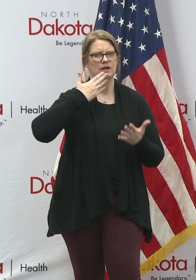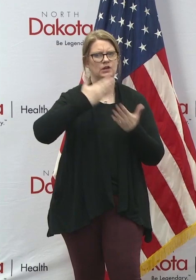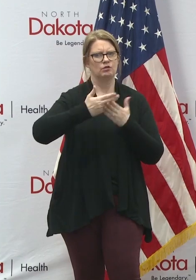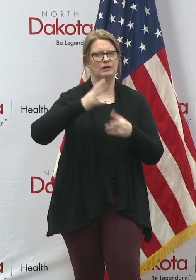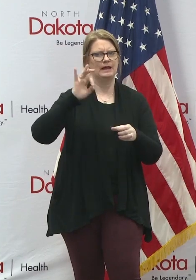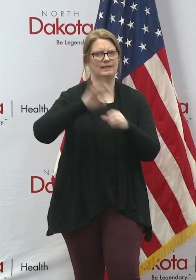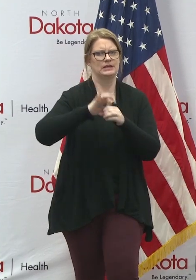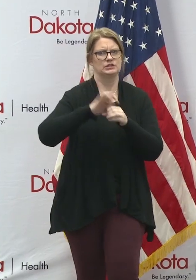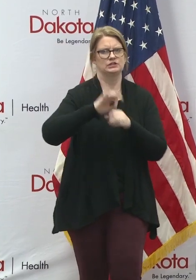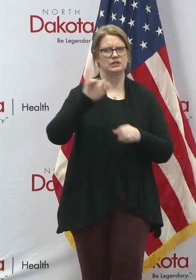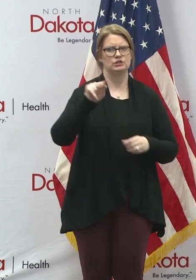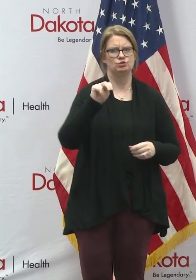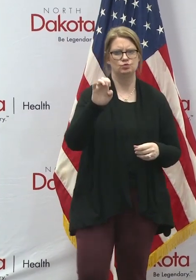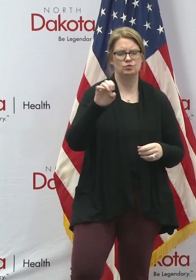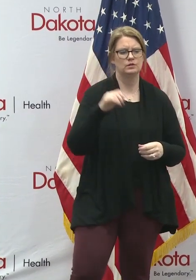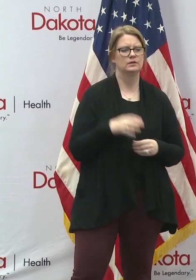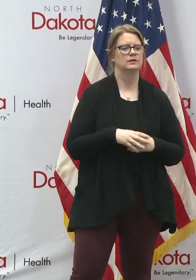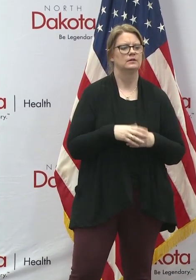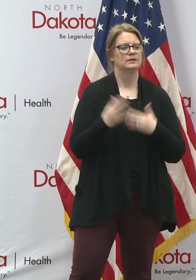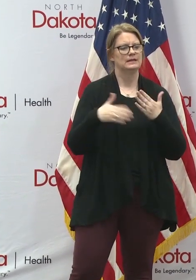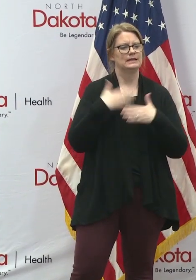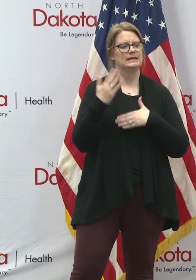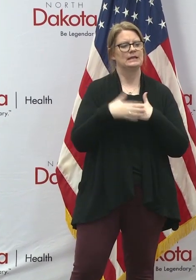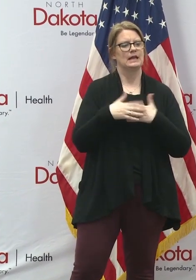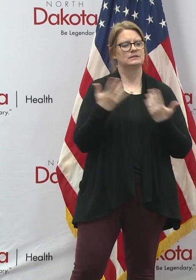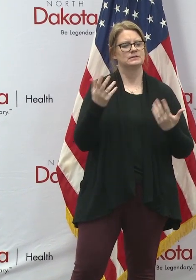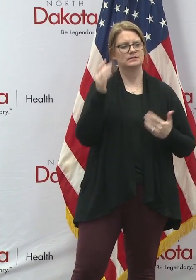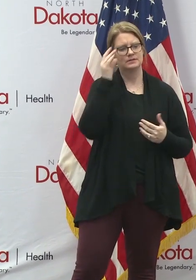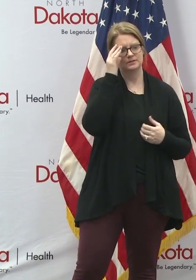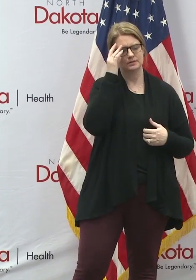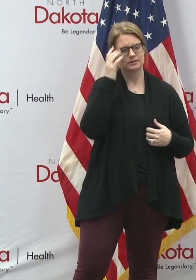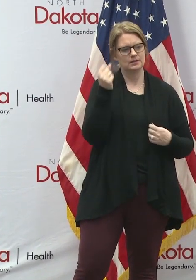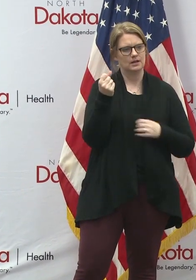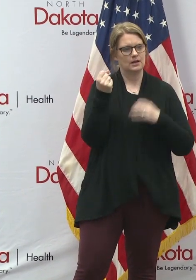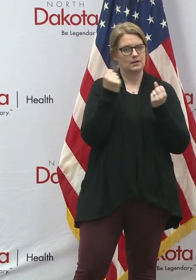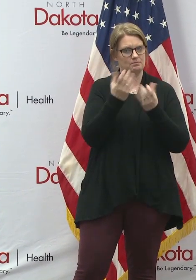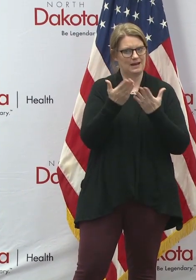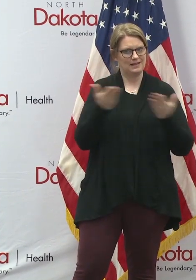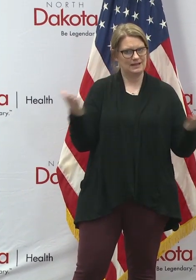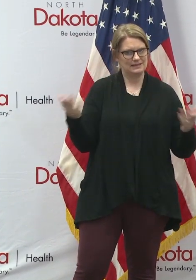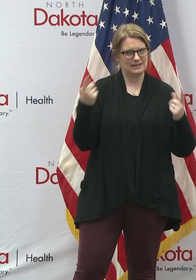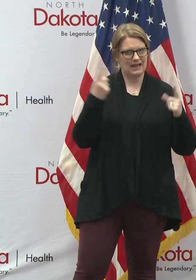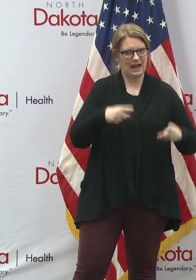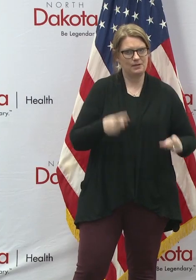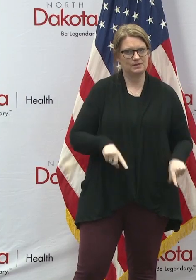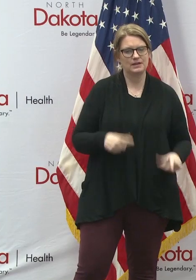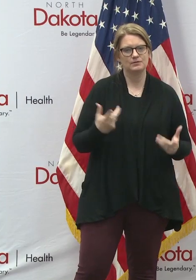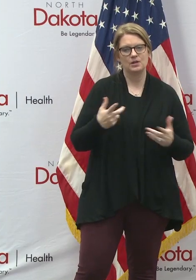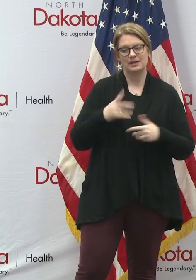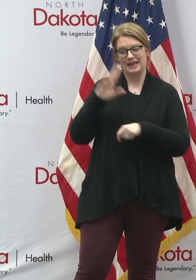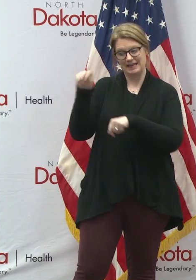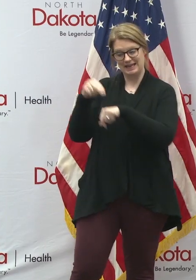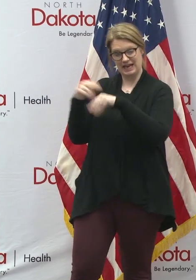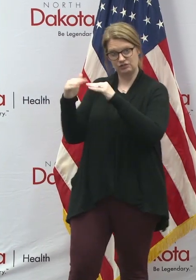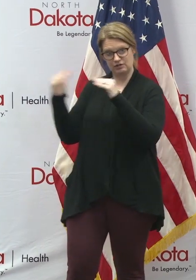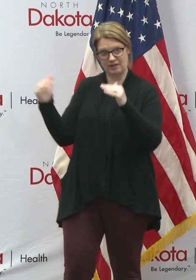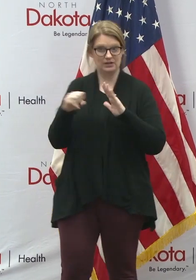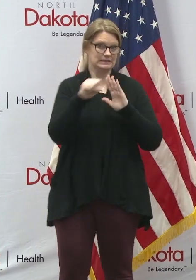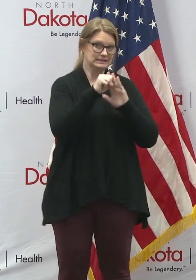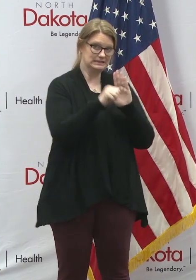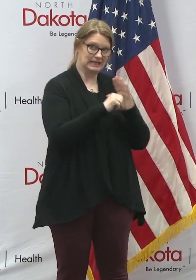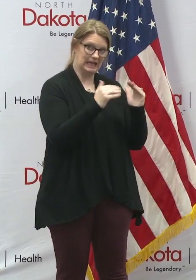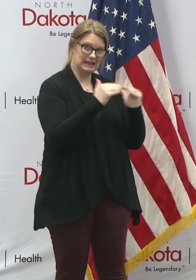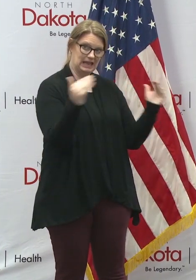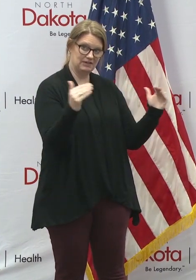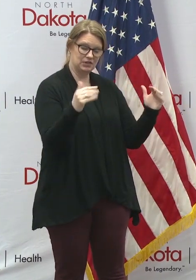elections in June. Next up on our agenda, a lot of things going on, both on the national level and state level, in